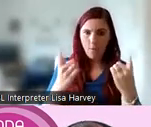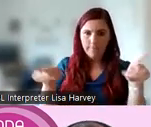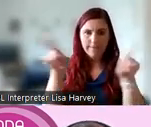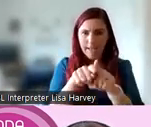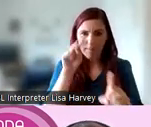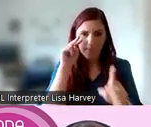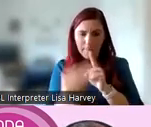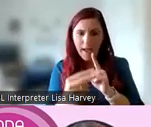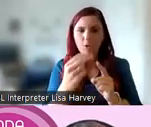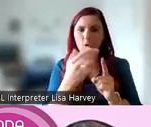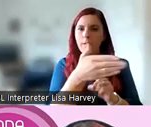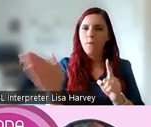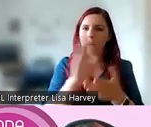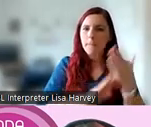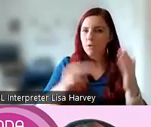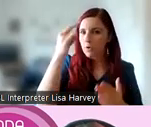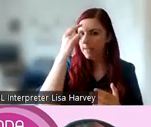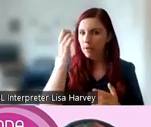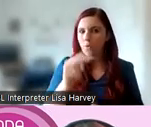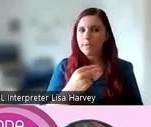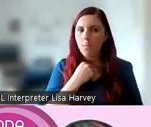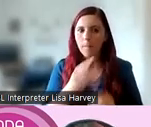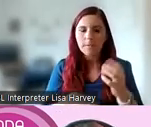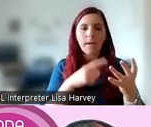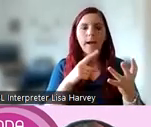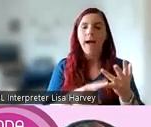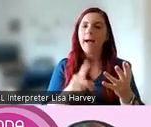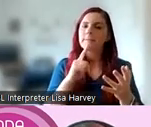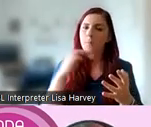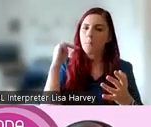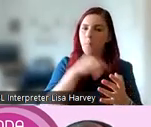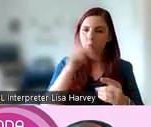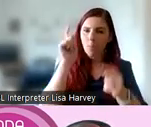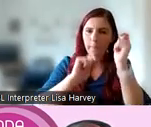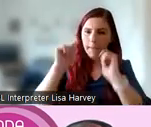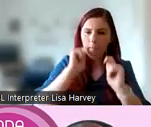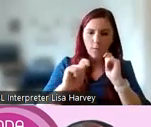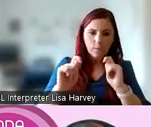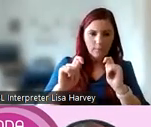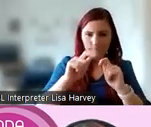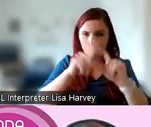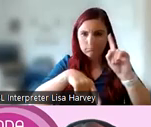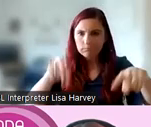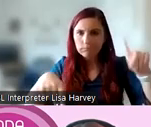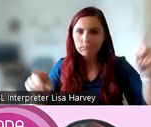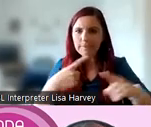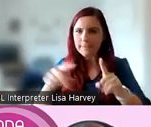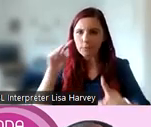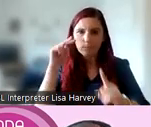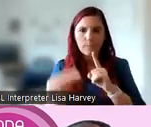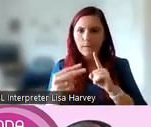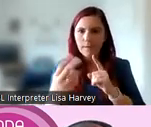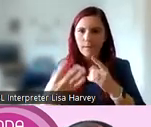avoid misunderstandings and disappointments. And it's important to include a diversity of voices in any research project.